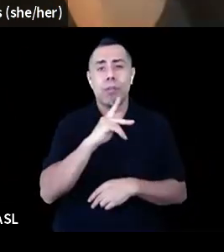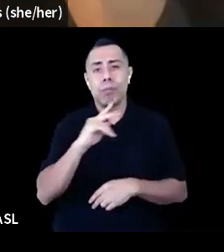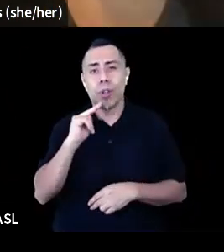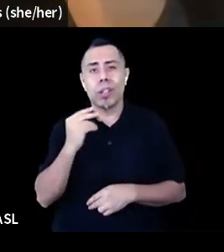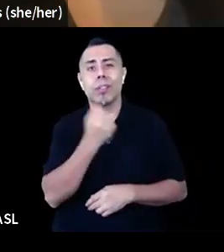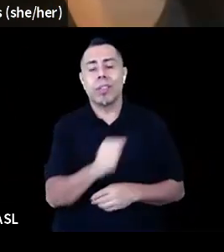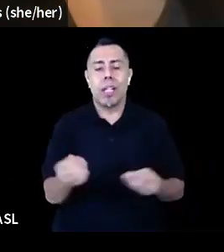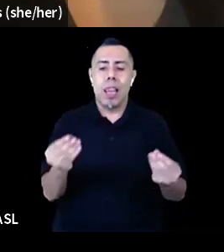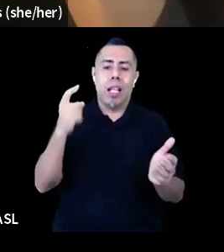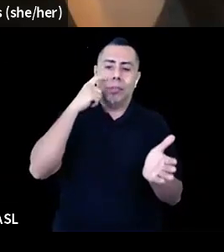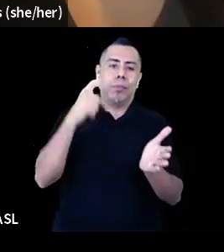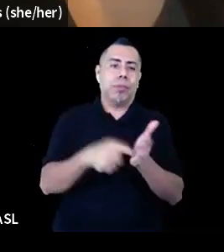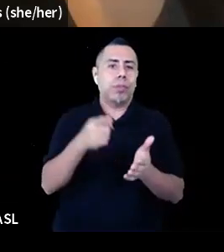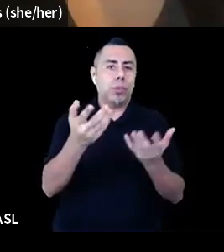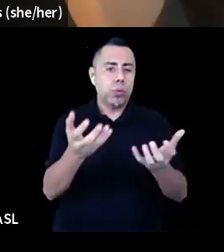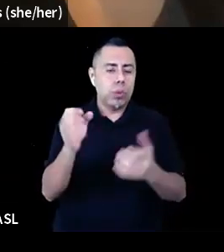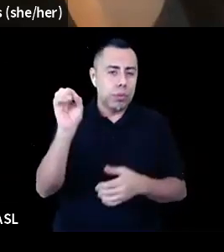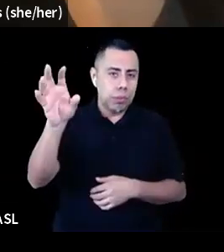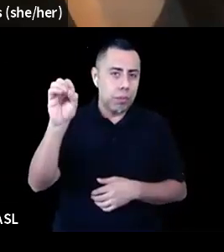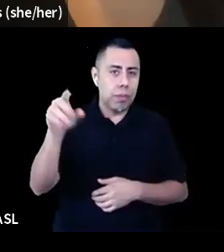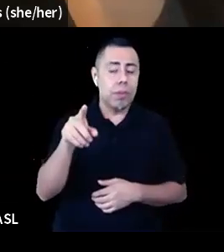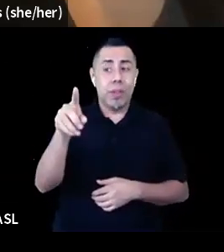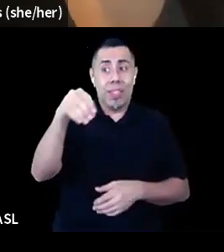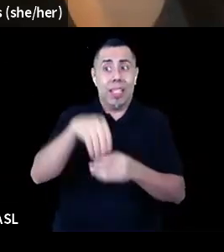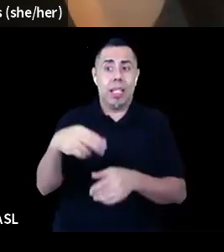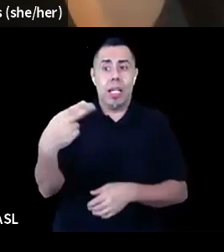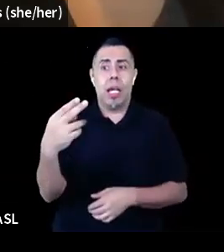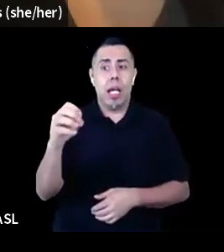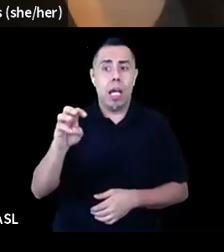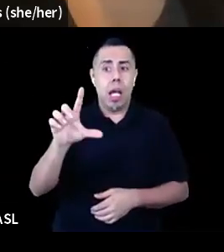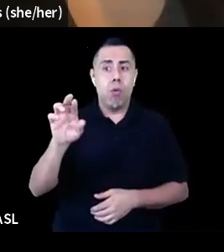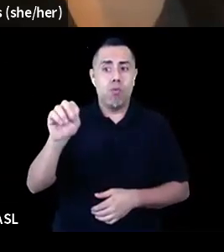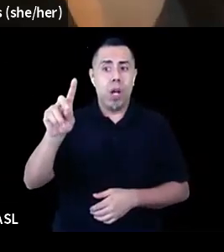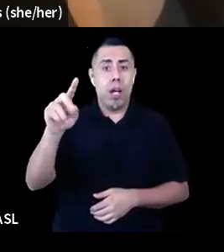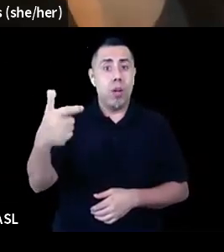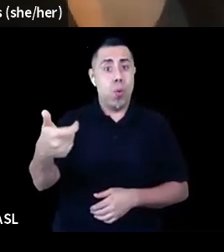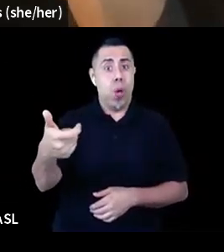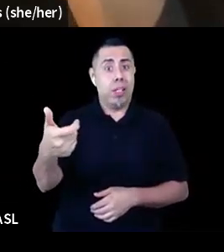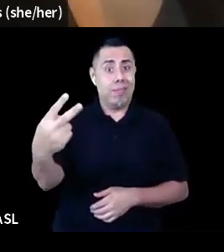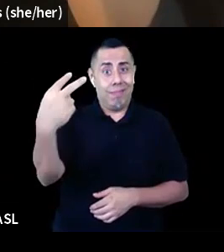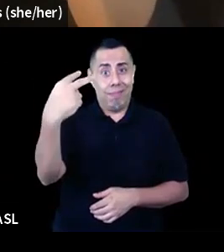watching on HowlRound, please send us an email to introduce yourself, and to those of you on Facebook, please comment.